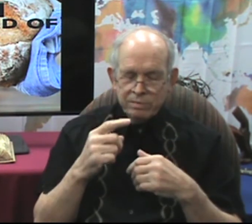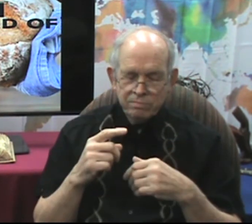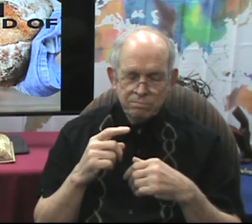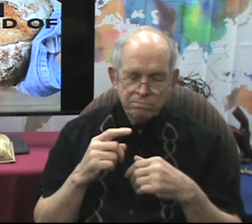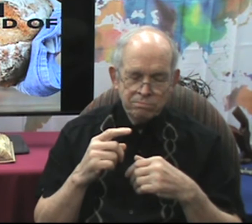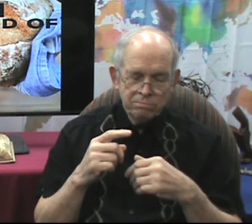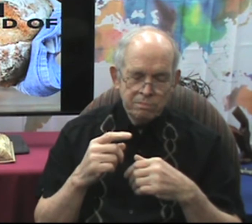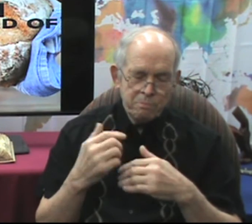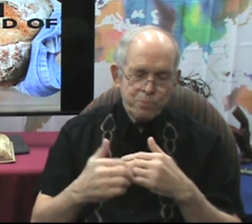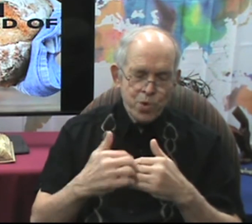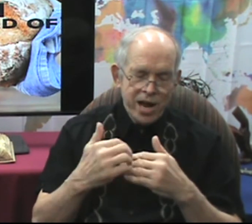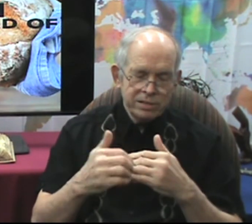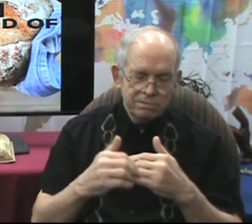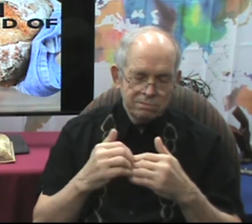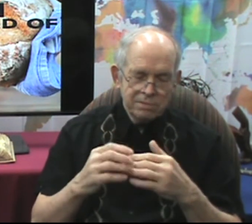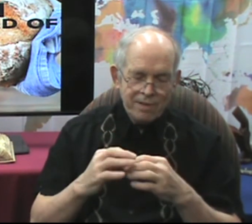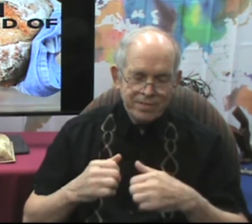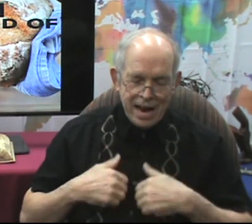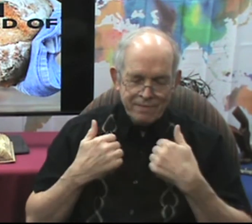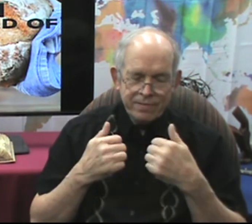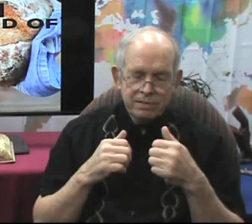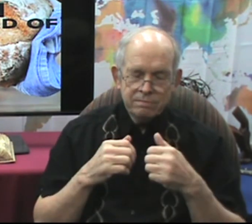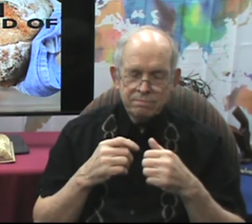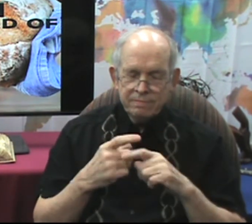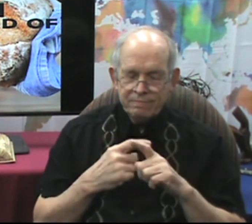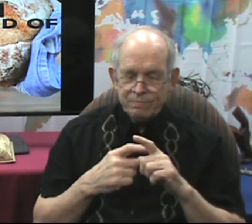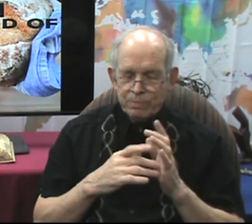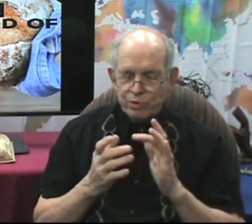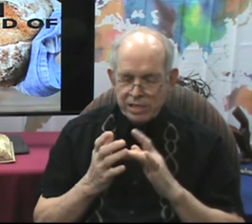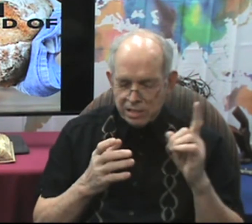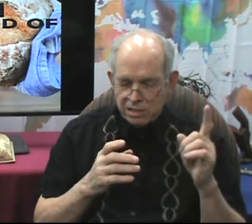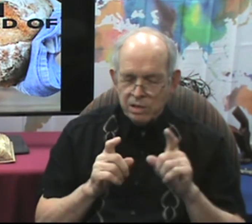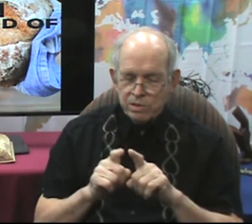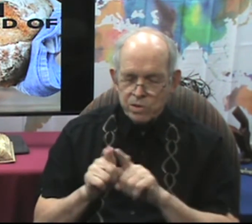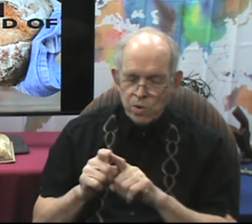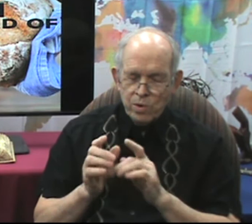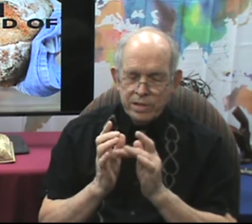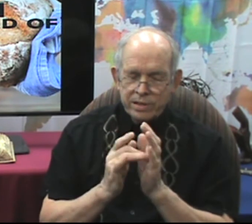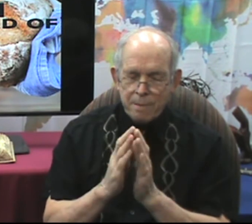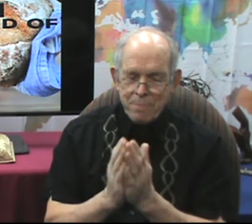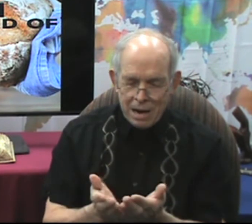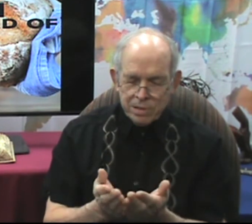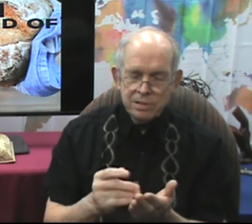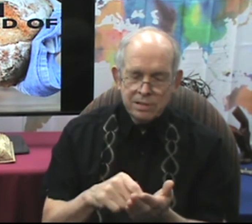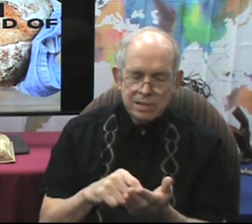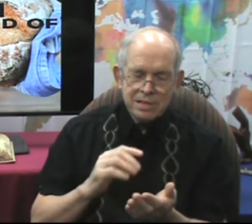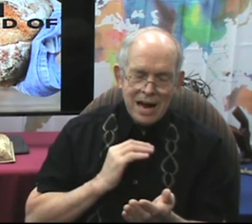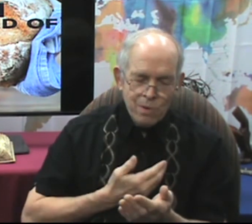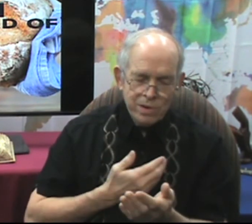bread of knife. I am feeding us through the Bible into our